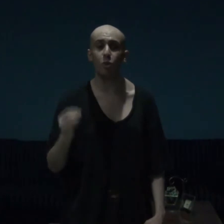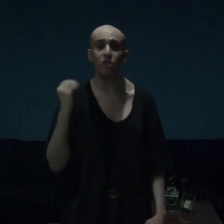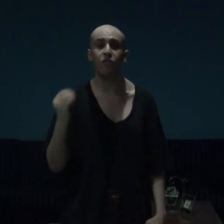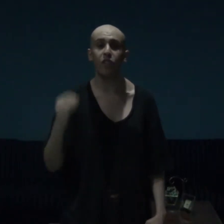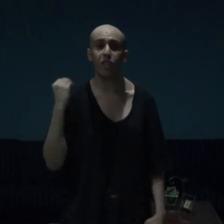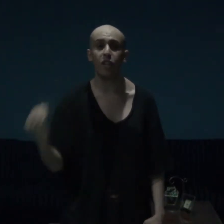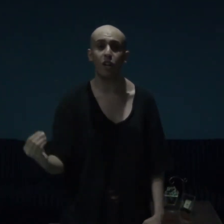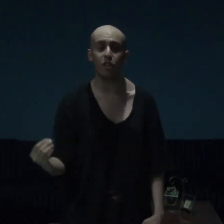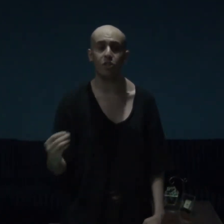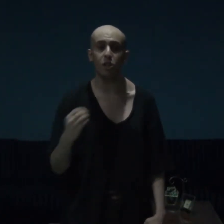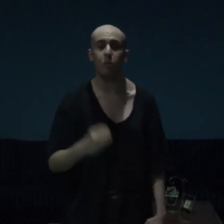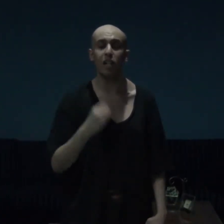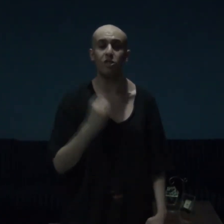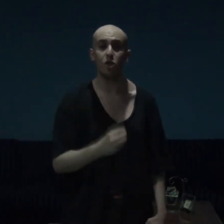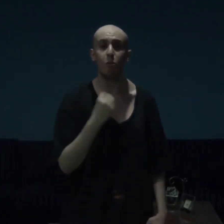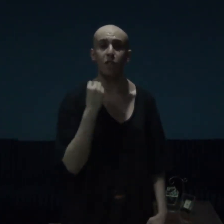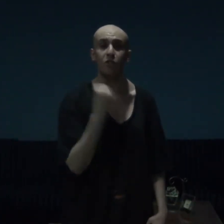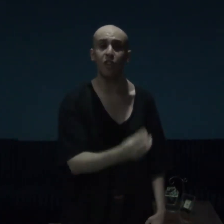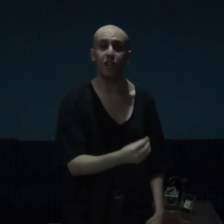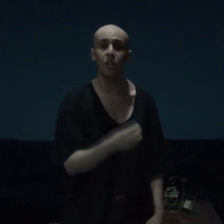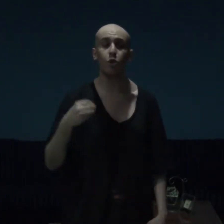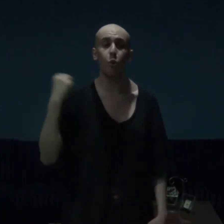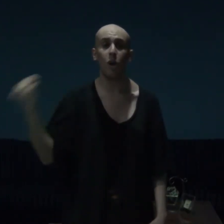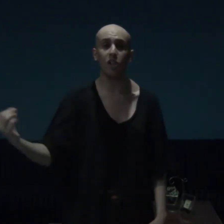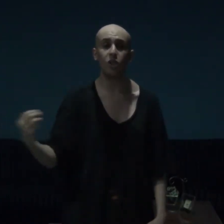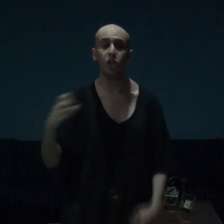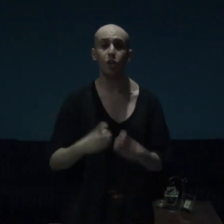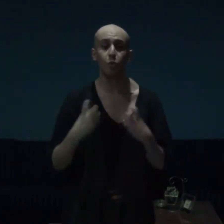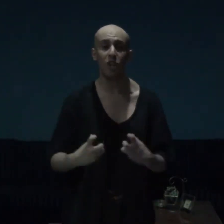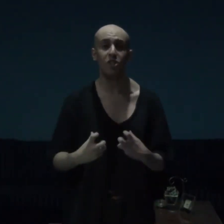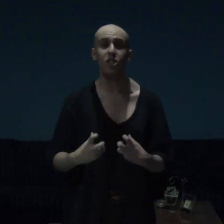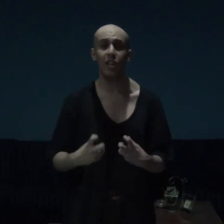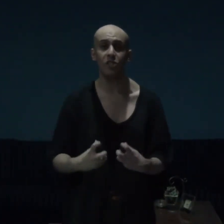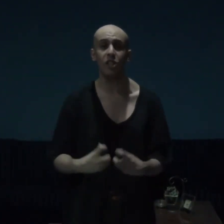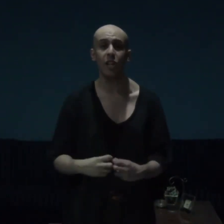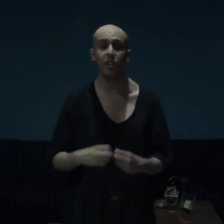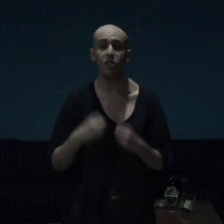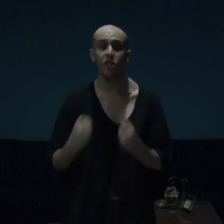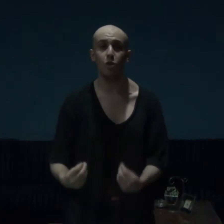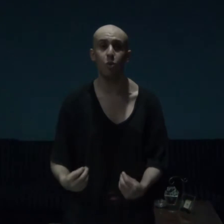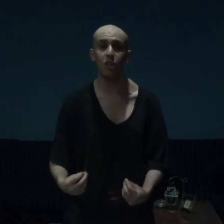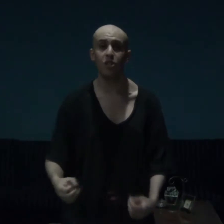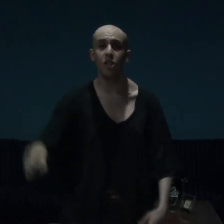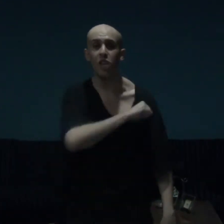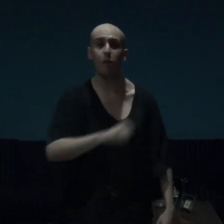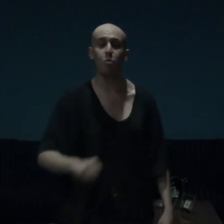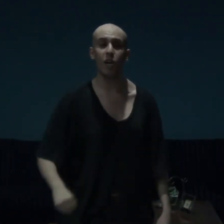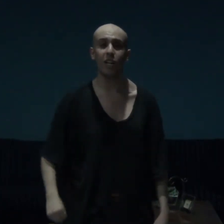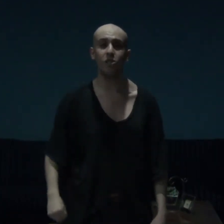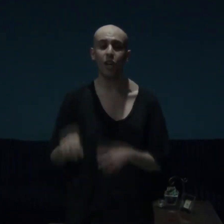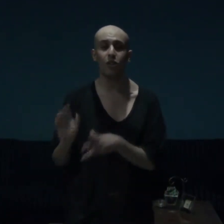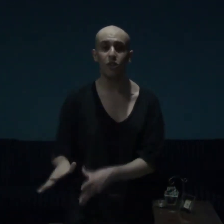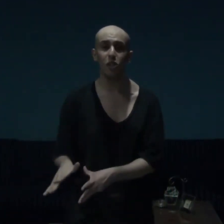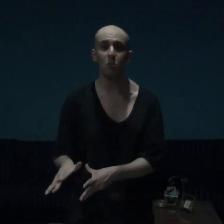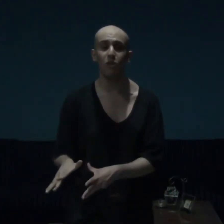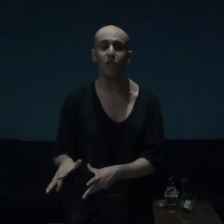was fucking awesome, and so much fun, to watch, it was guys and gals, it was, damn right, and this movie,